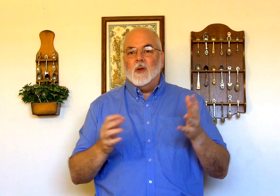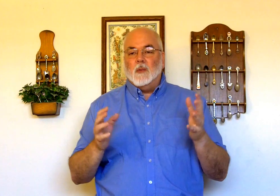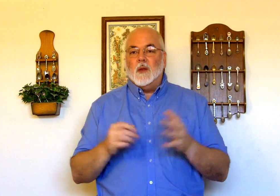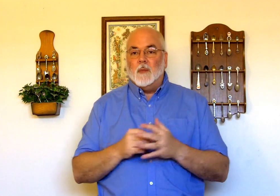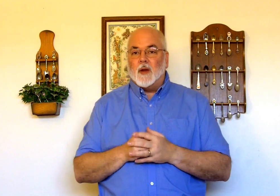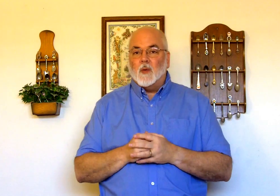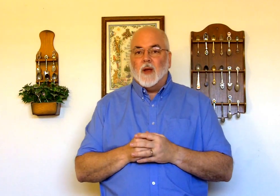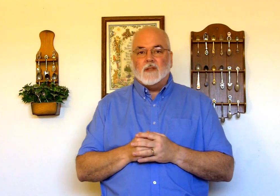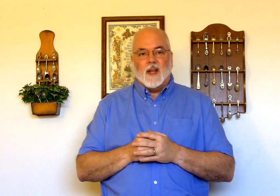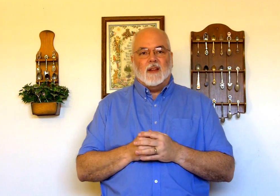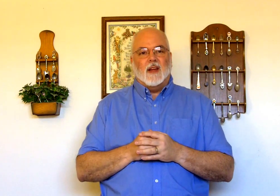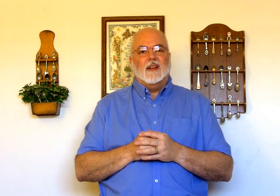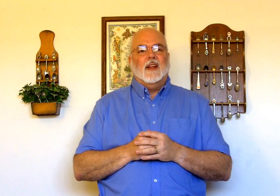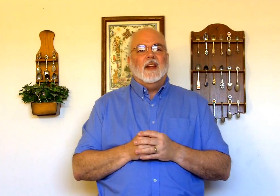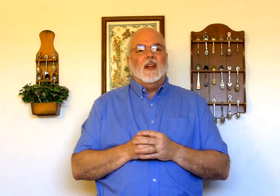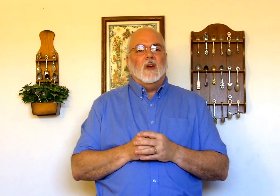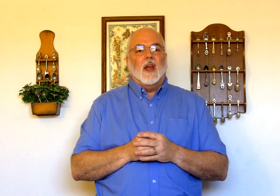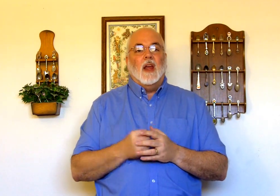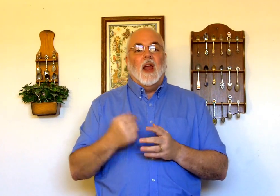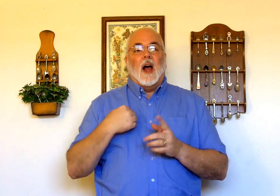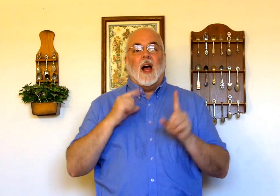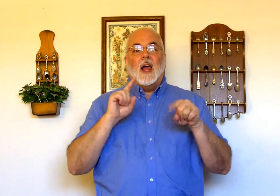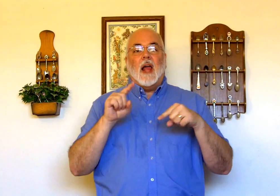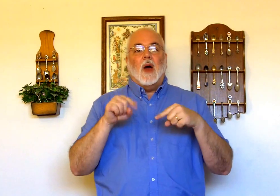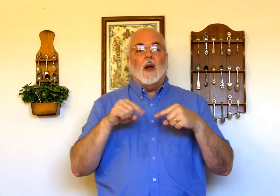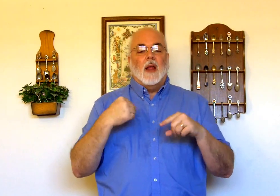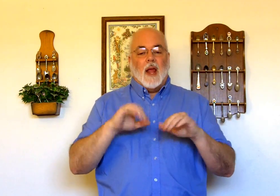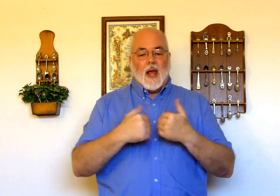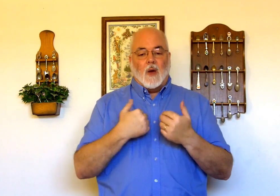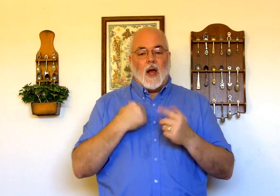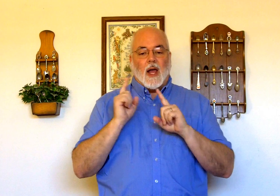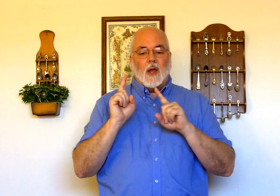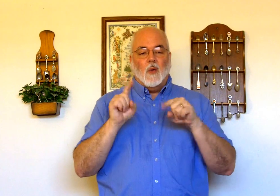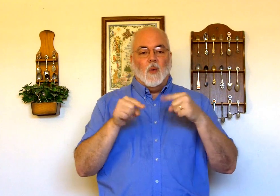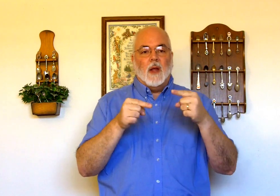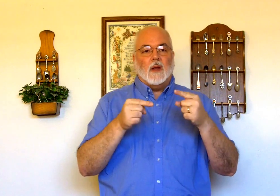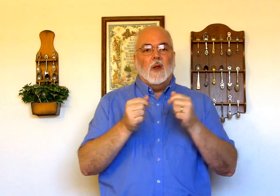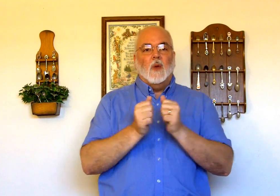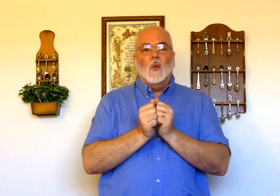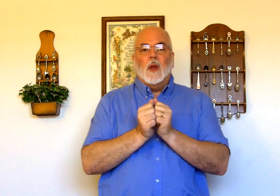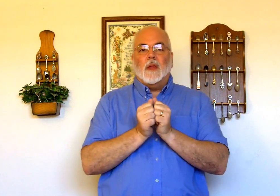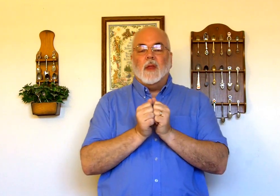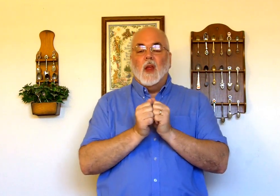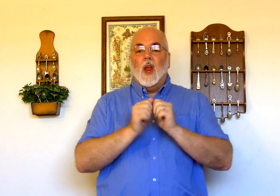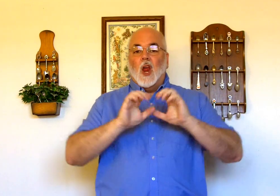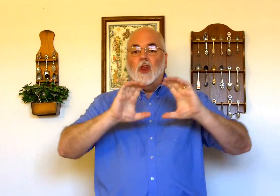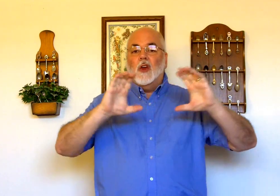would be the better way of saying that. Okay? I, how, how I went with the